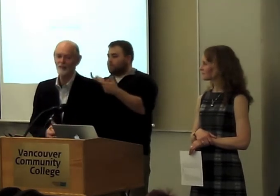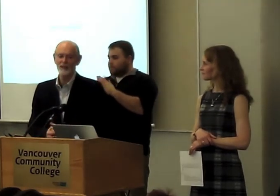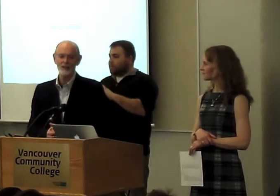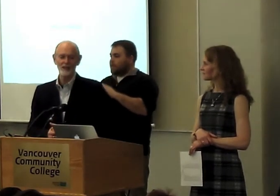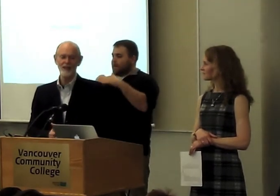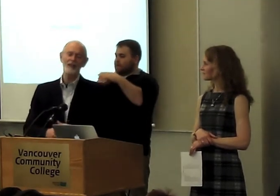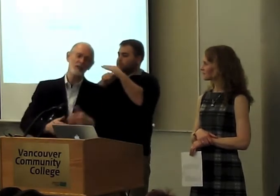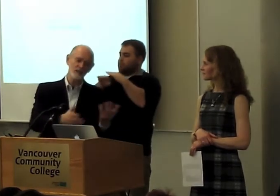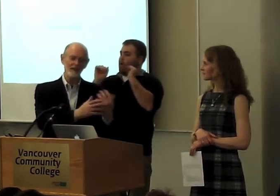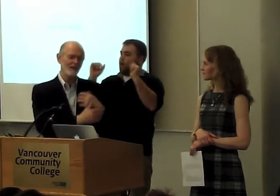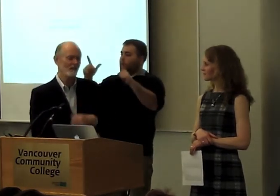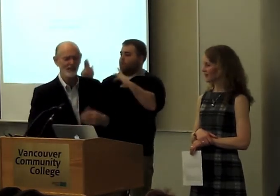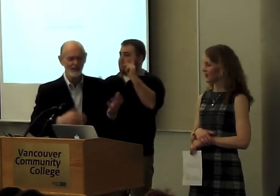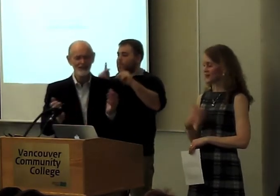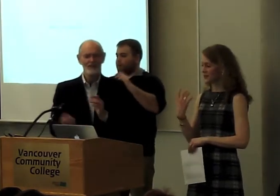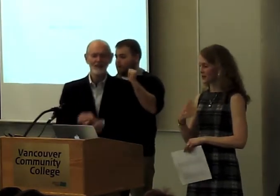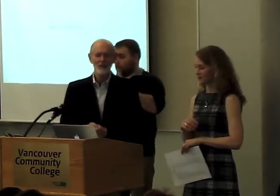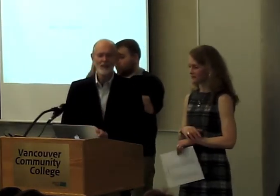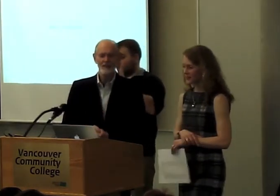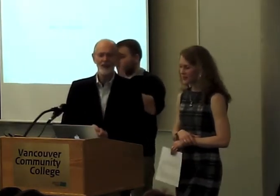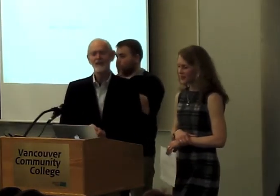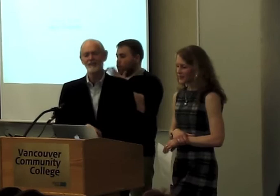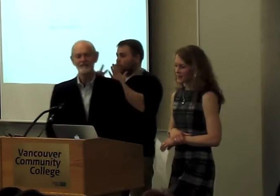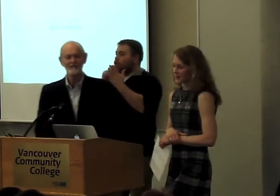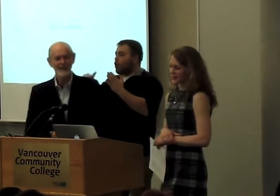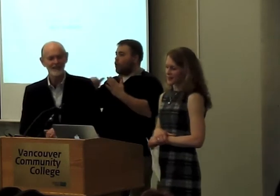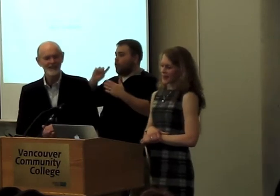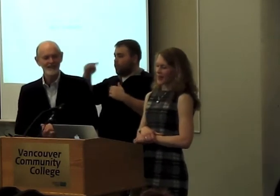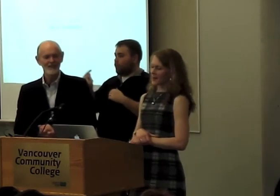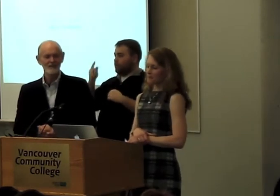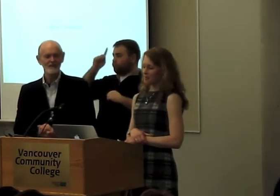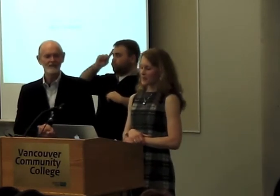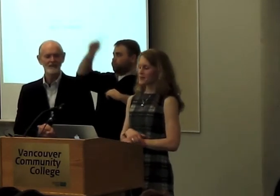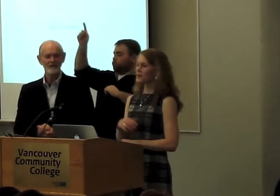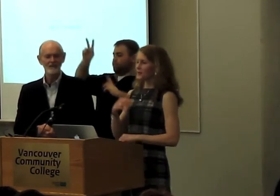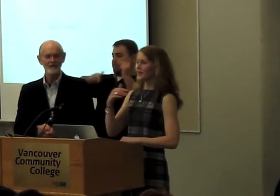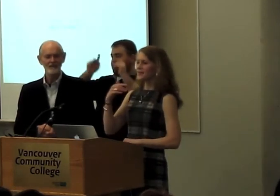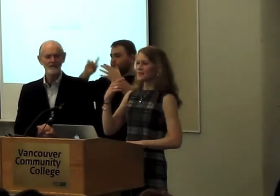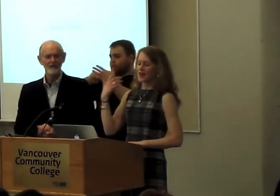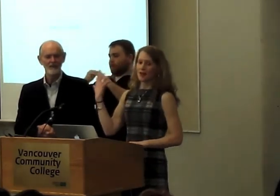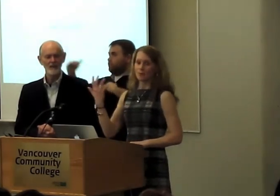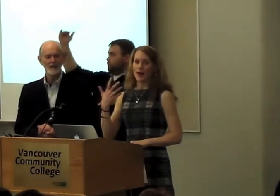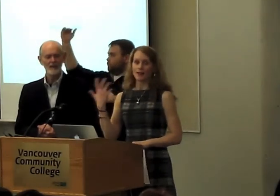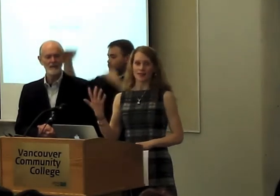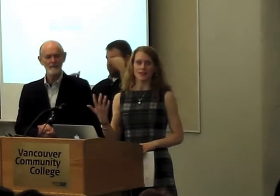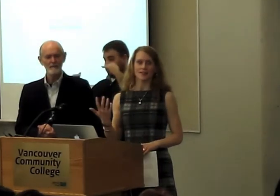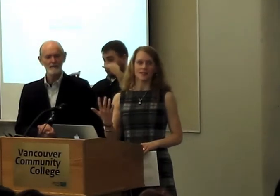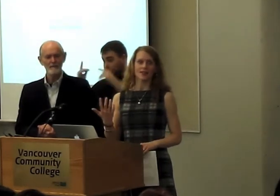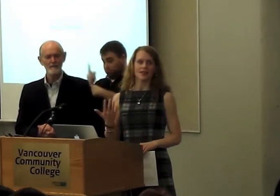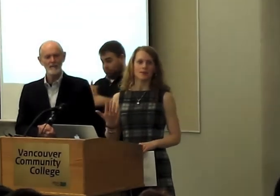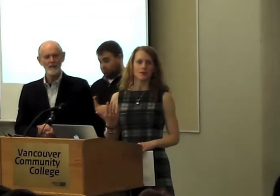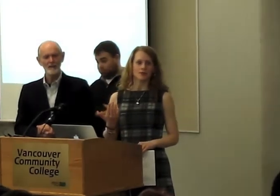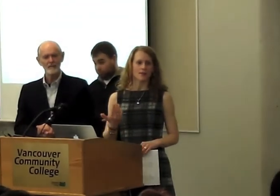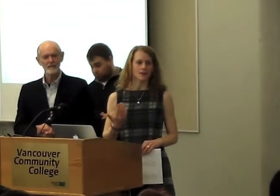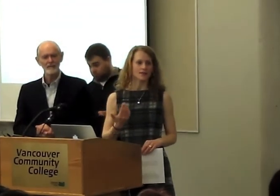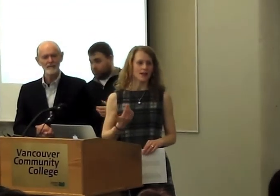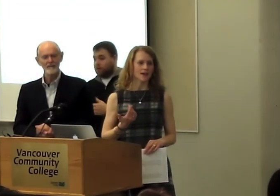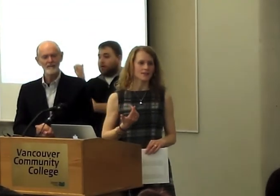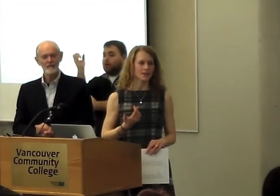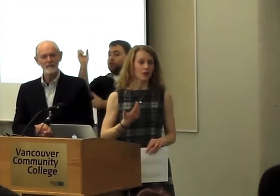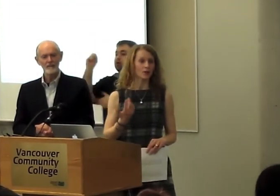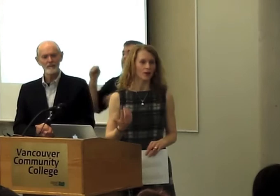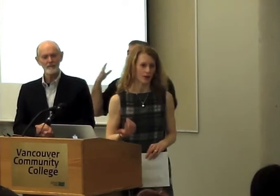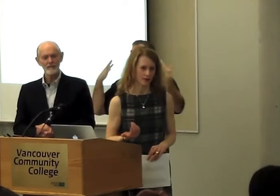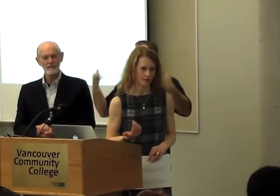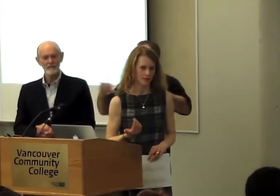impact on human history. Anyway, sorry. I didn't know that. Oh. So let's practice thinking about topics